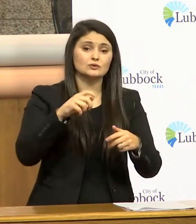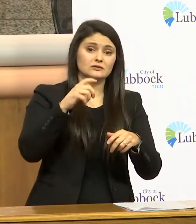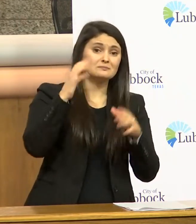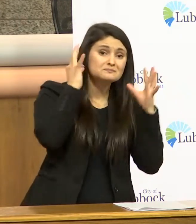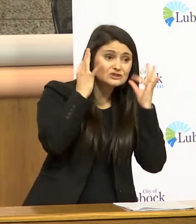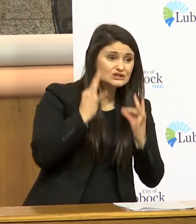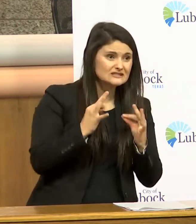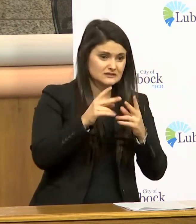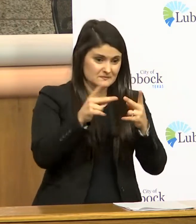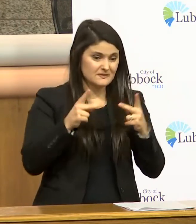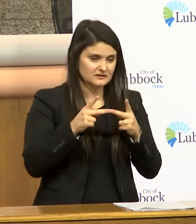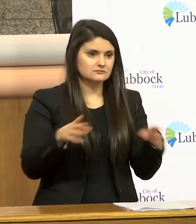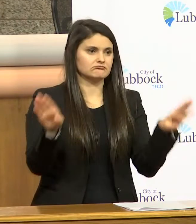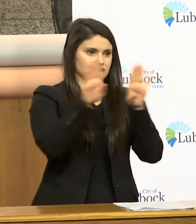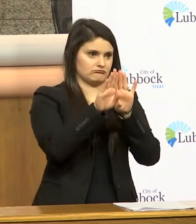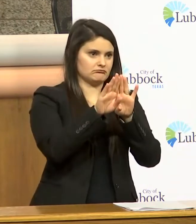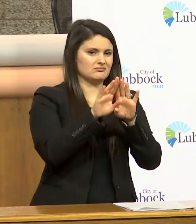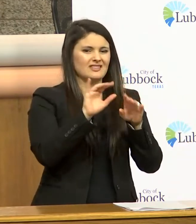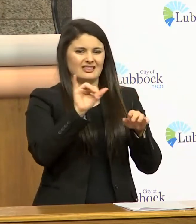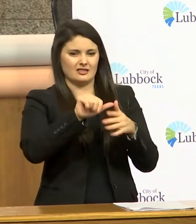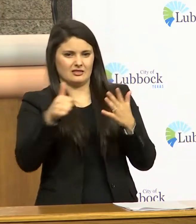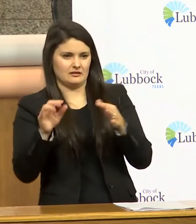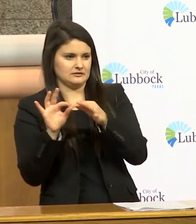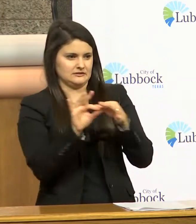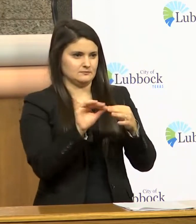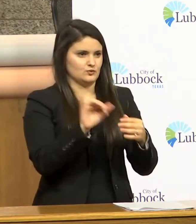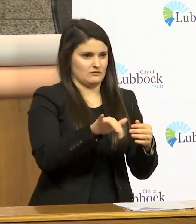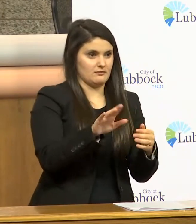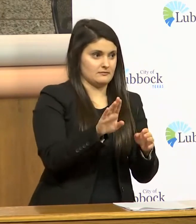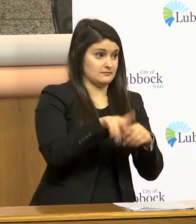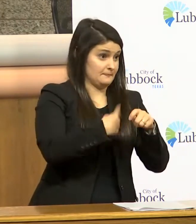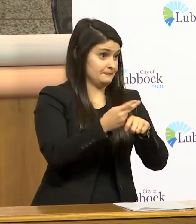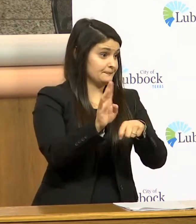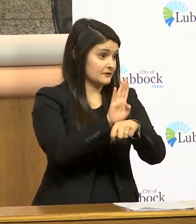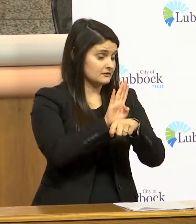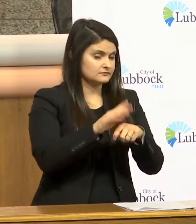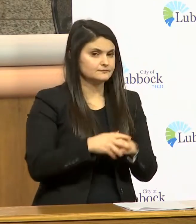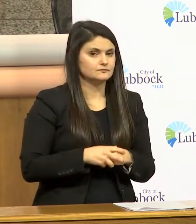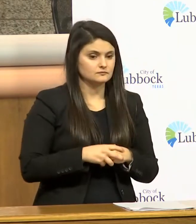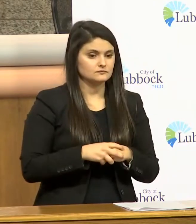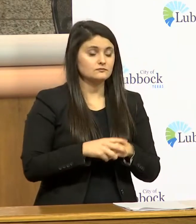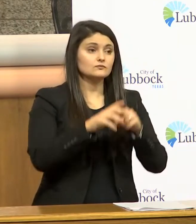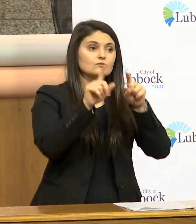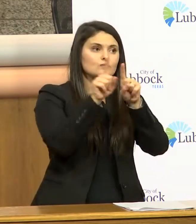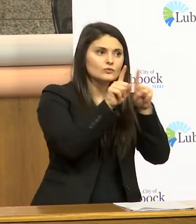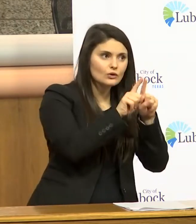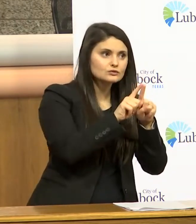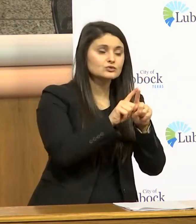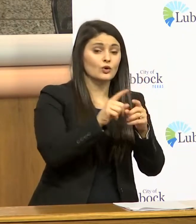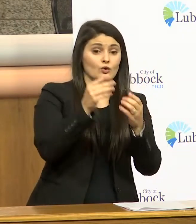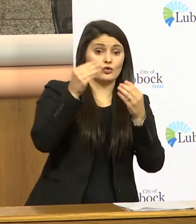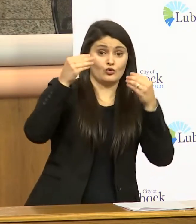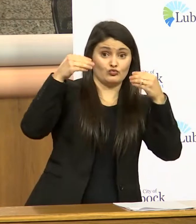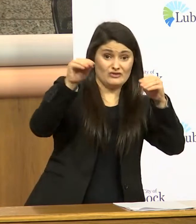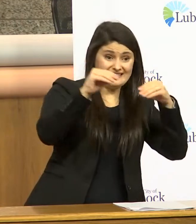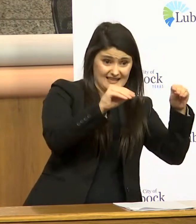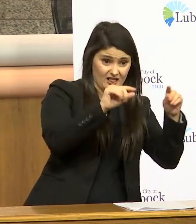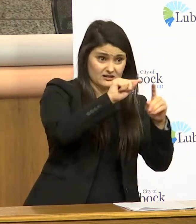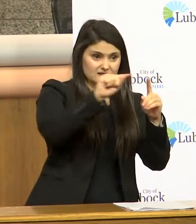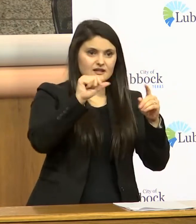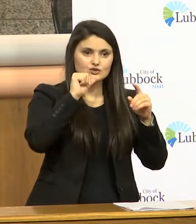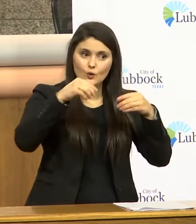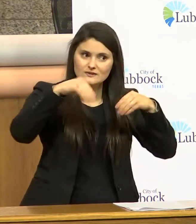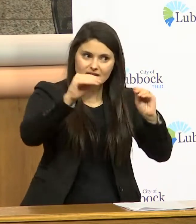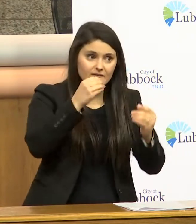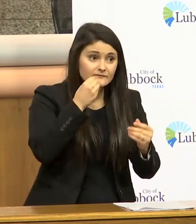and the like also retail establishments that don't